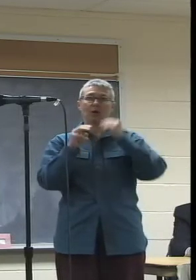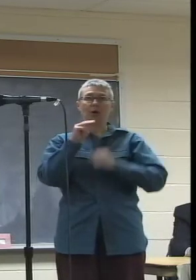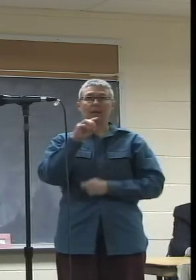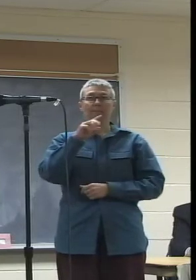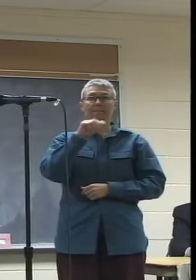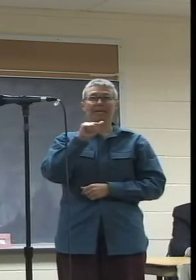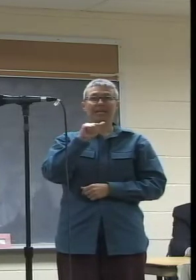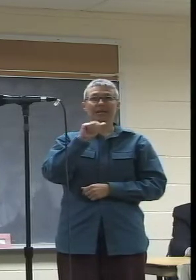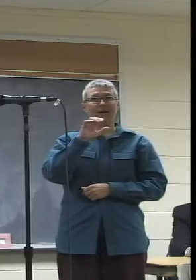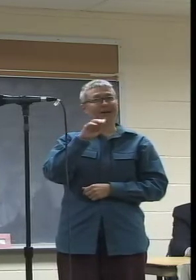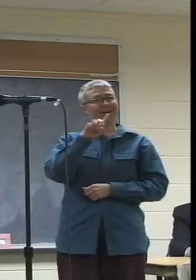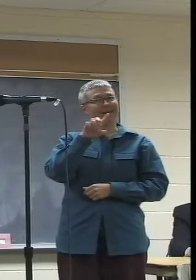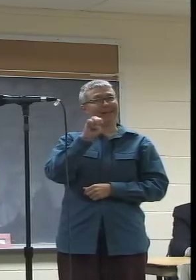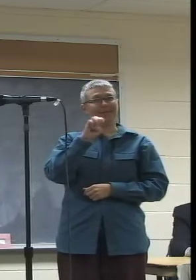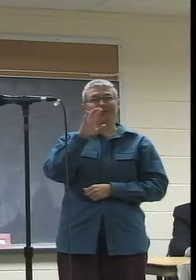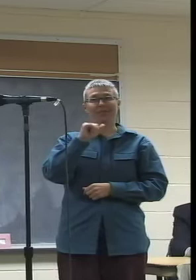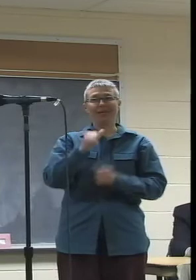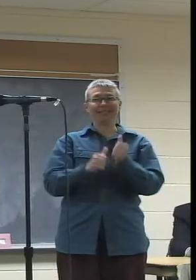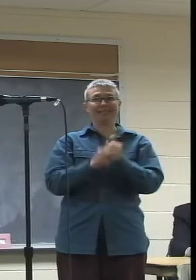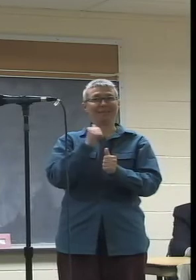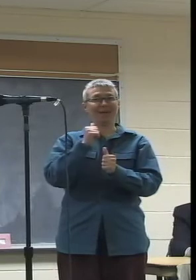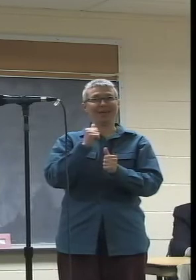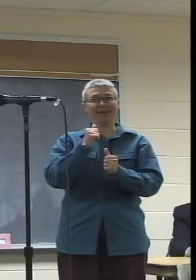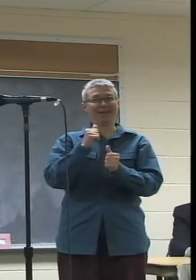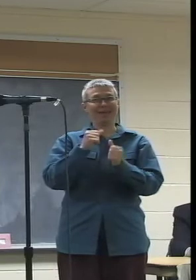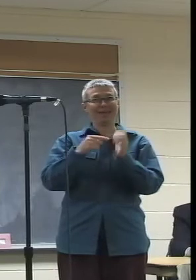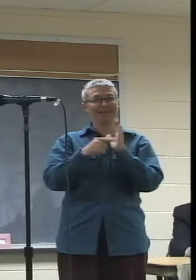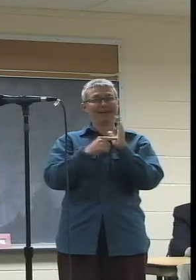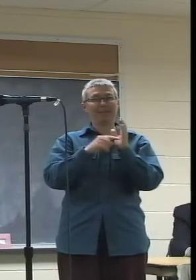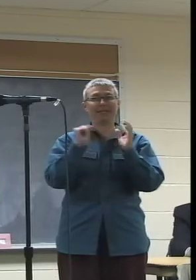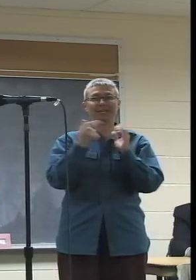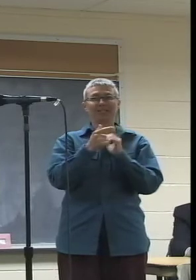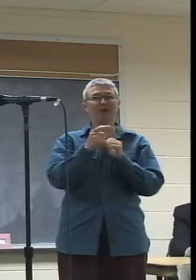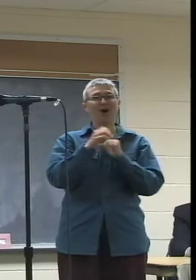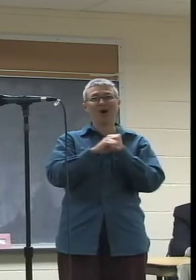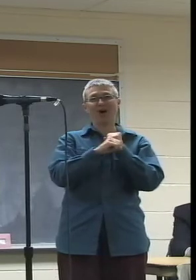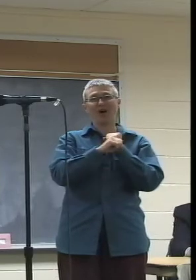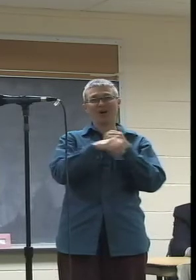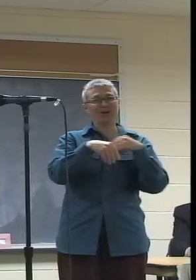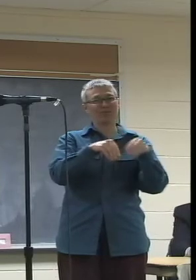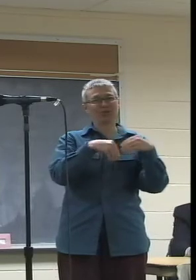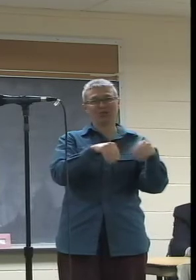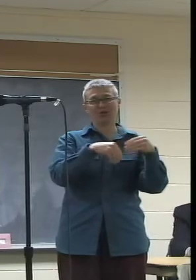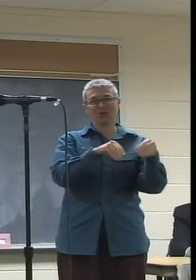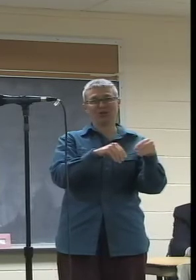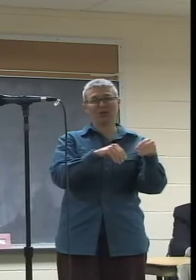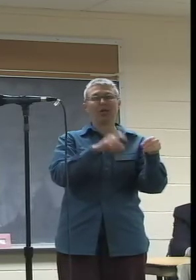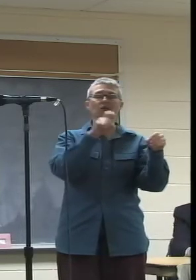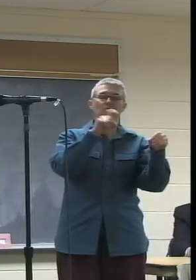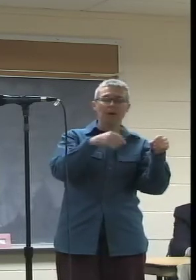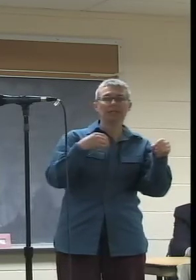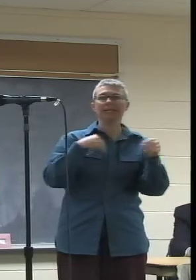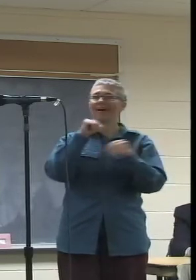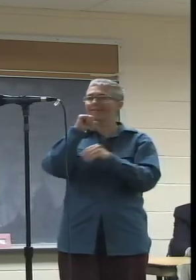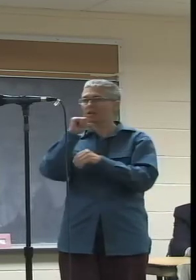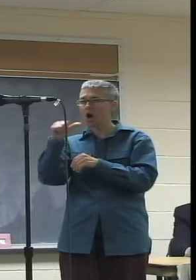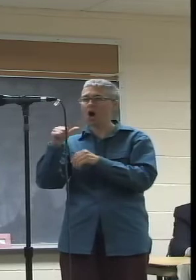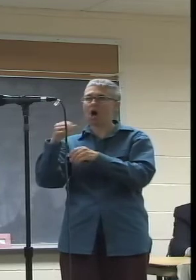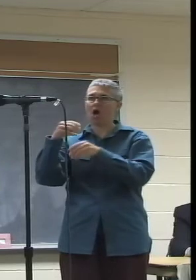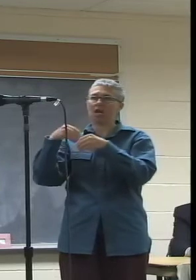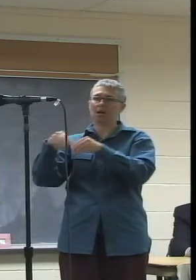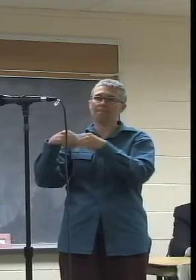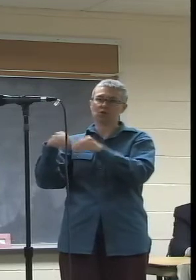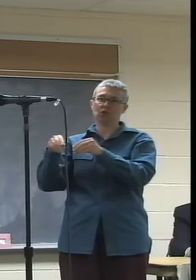cable is the prime example, is of a commercial nature. It's imperative that spaces are provided for non-commercial speech.